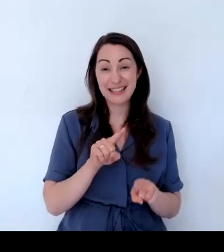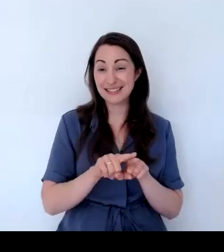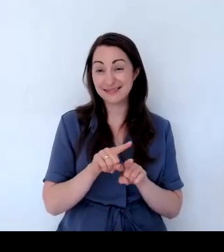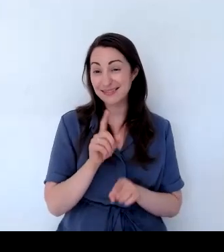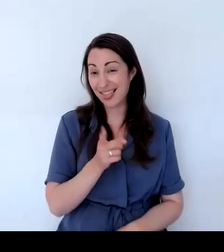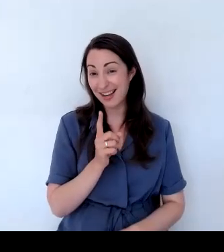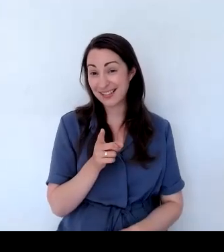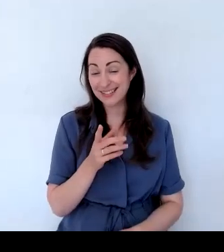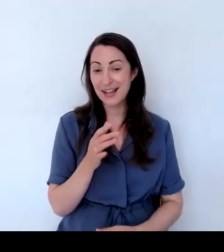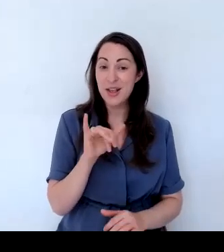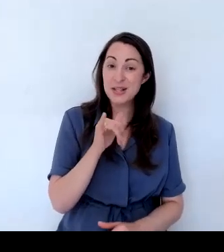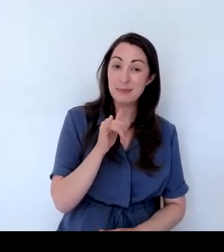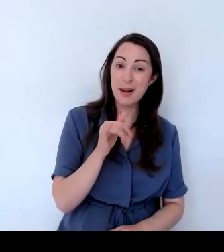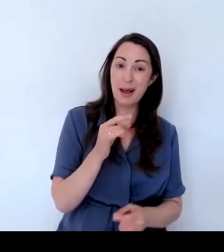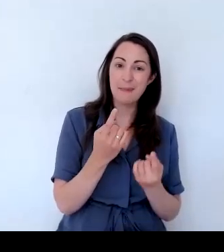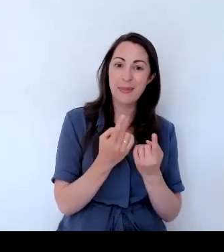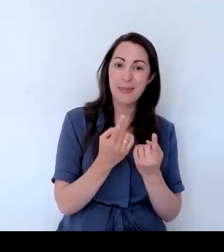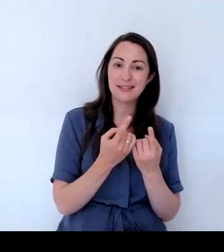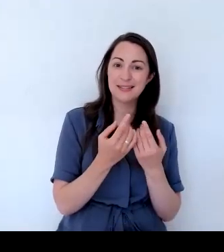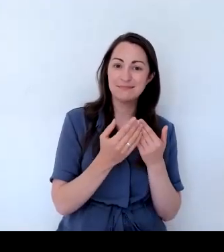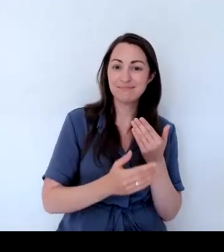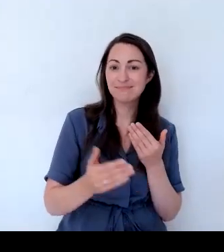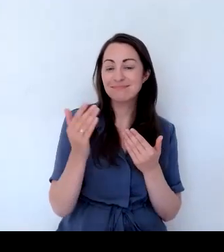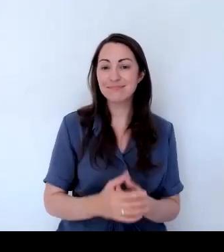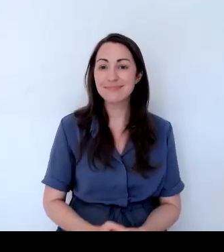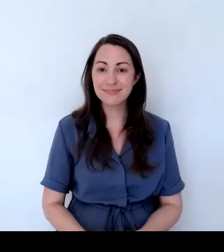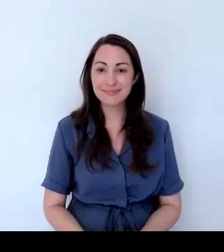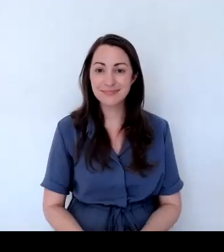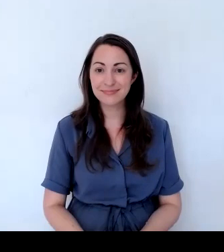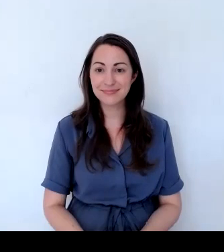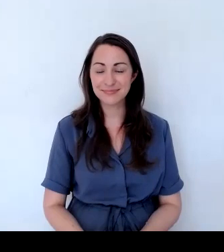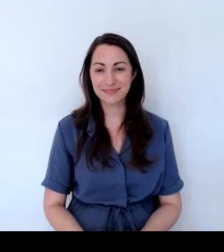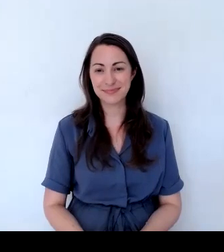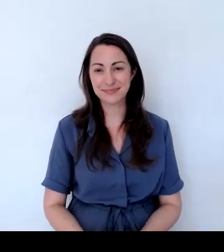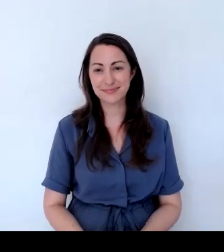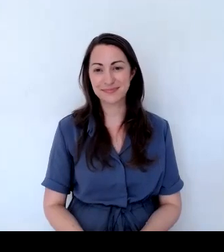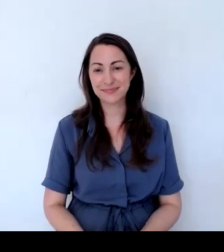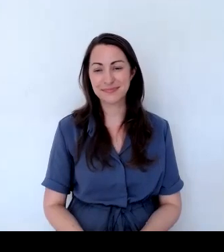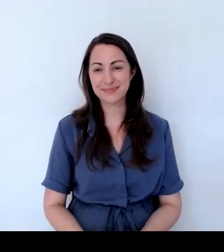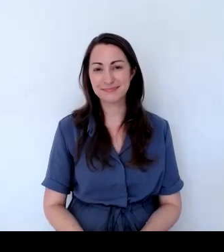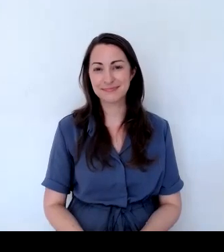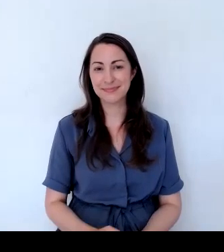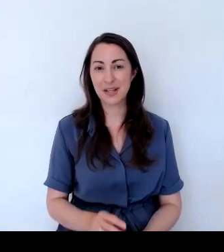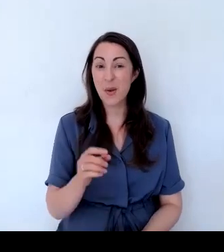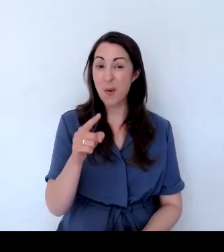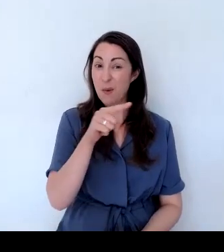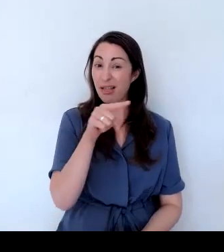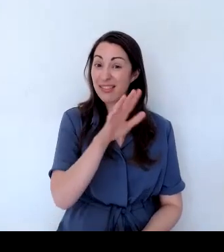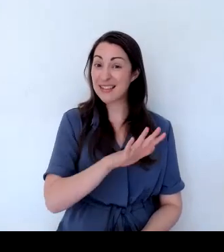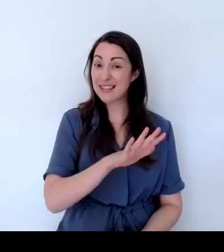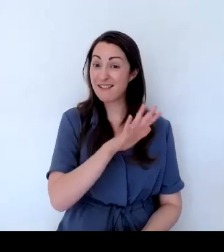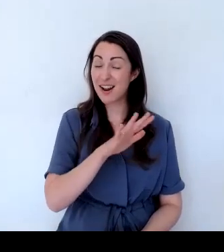Because where we've planted the herbs actually there, it doesn't get a lot of sun in the afternoon. It gets